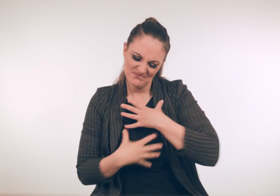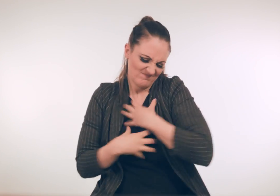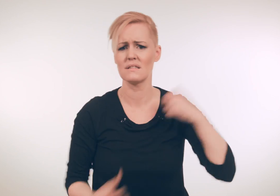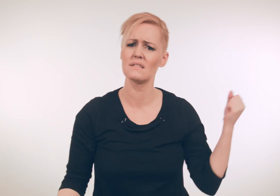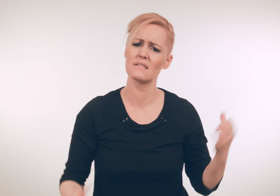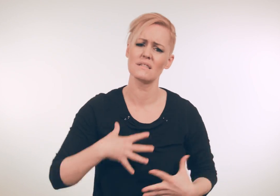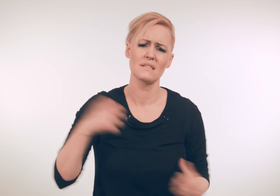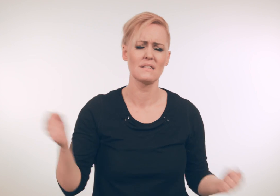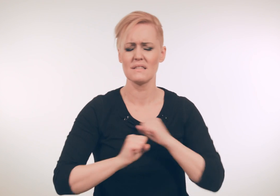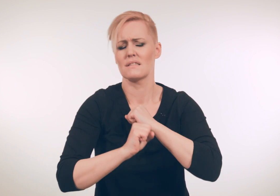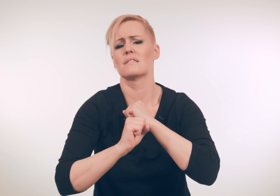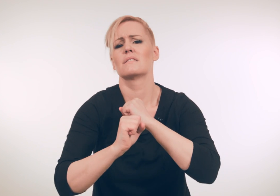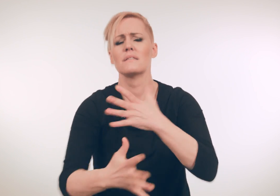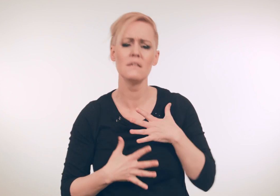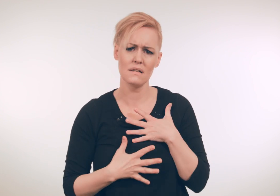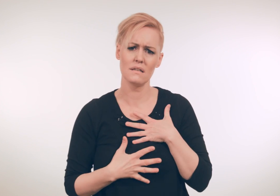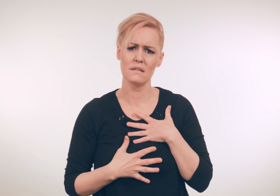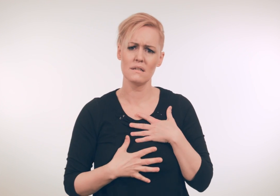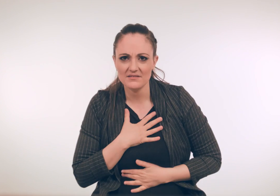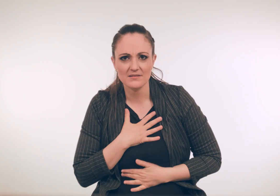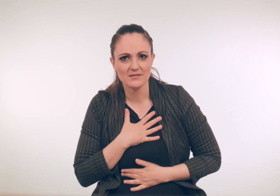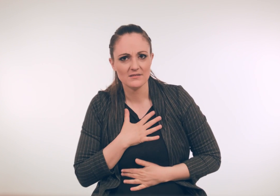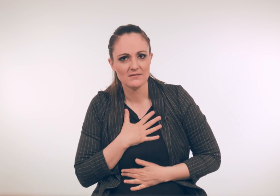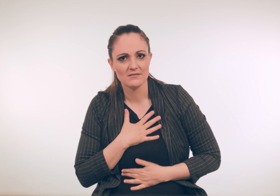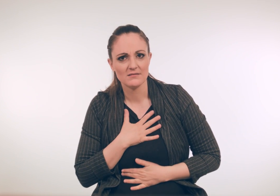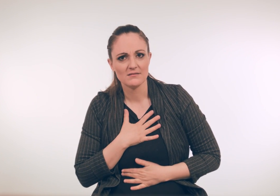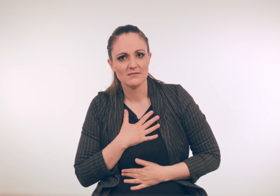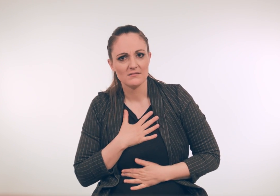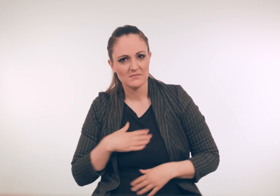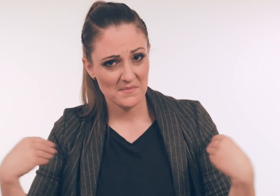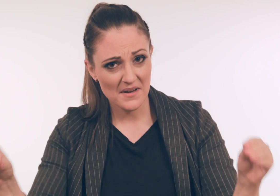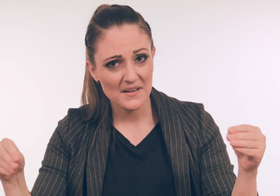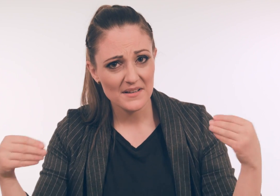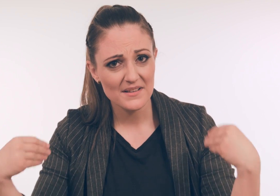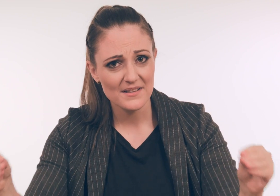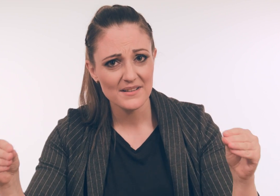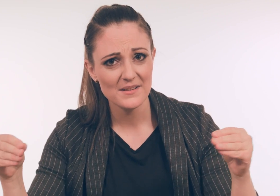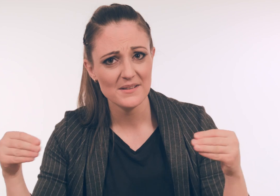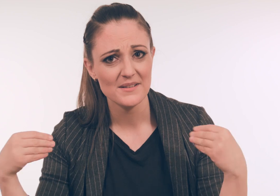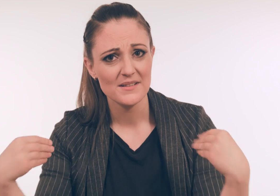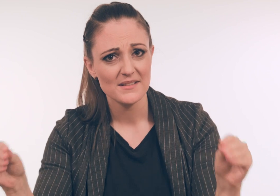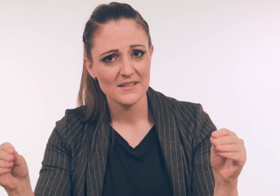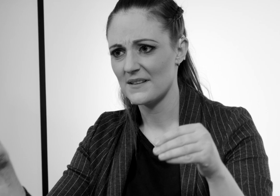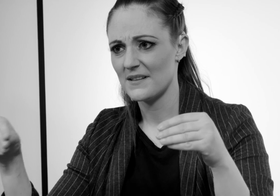cut right through, I'm stuck like blue to you Paper,